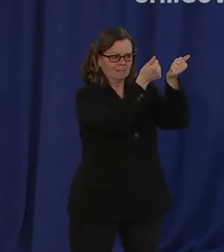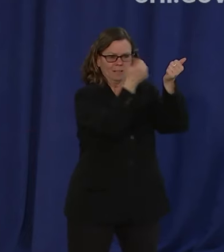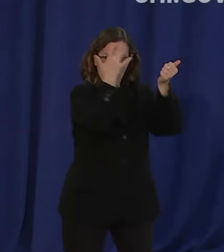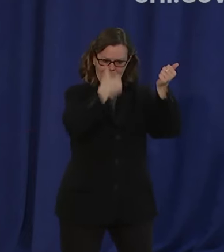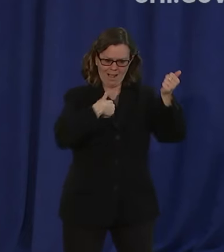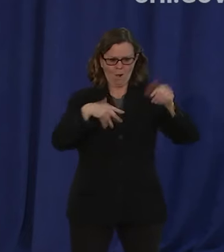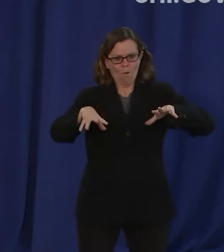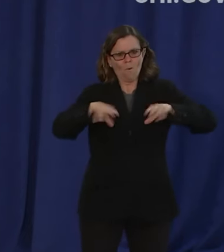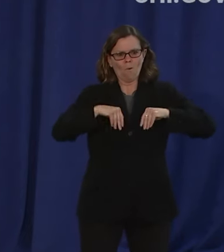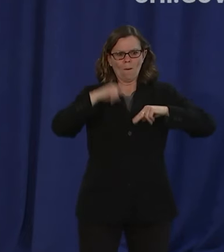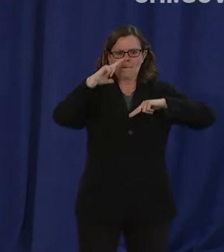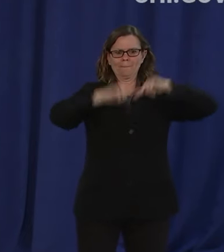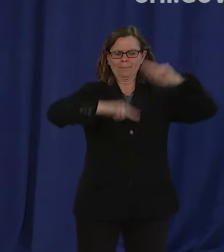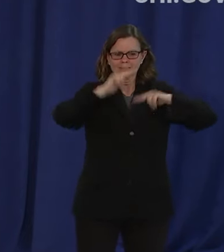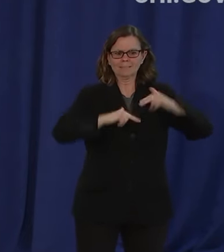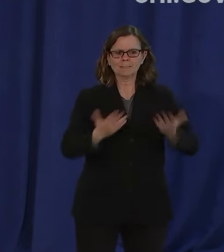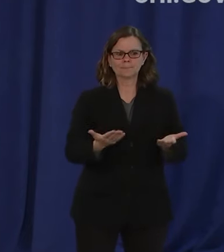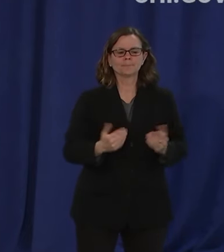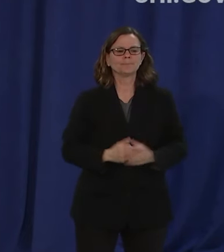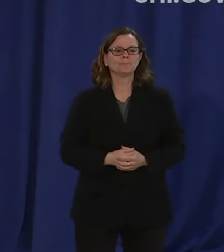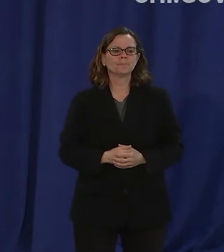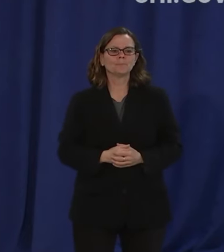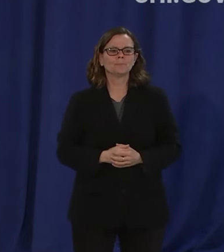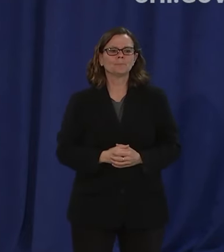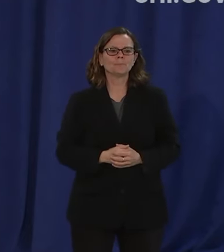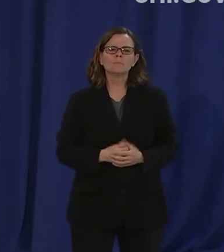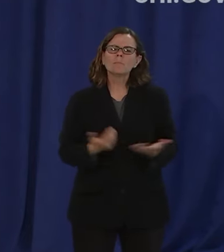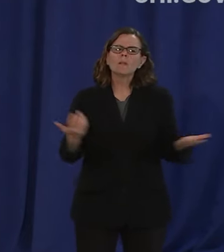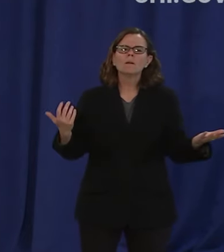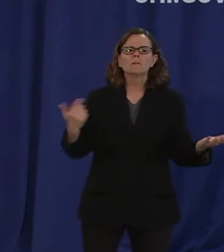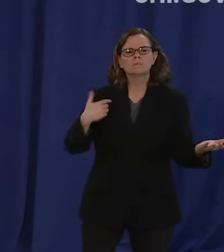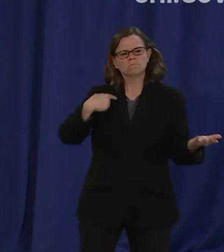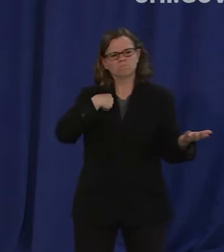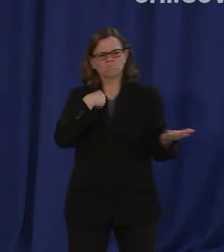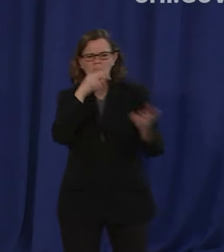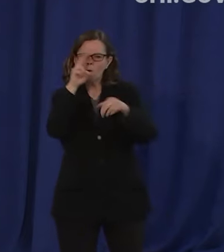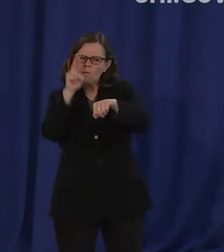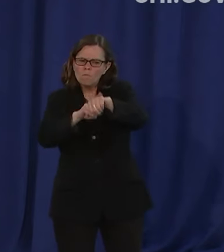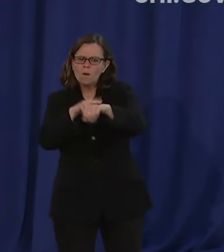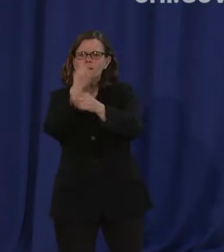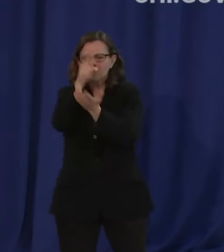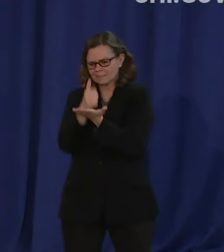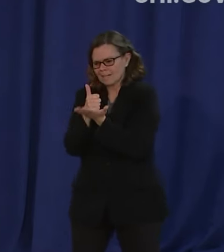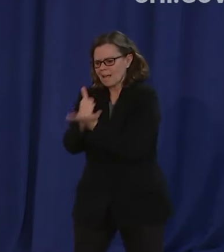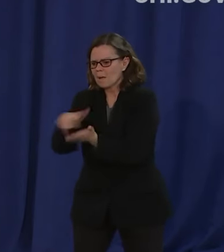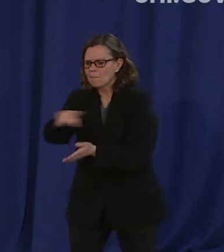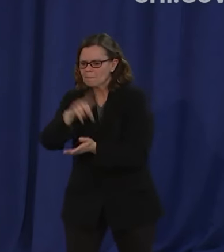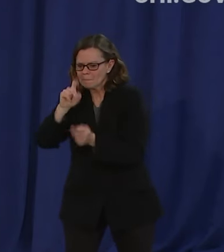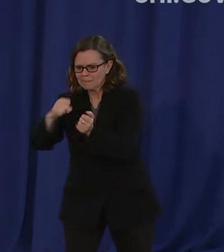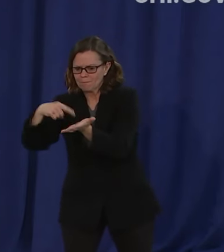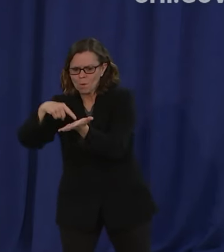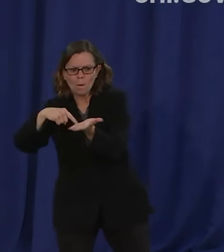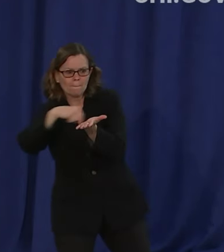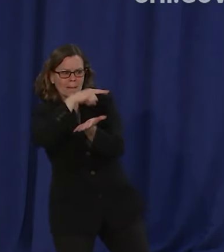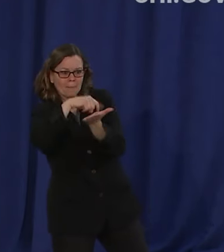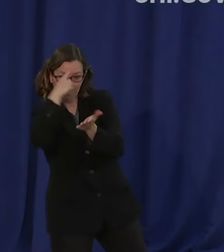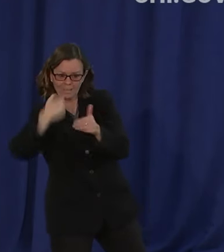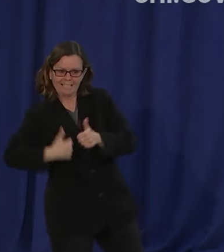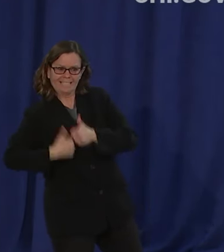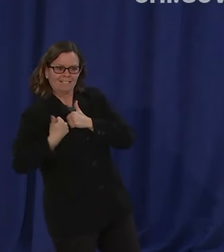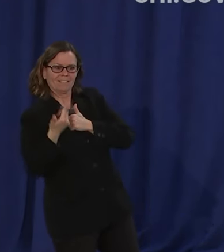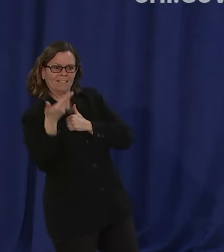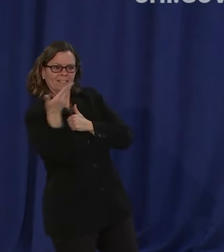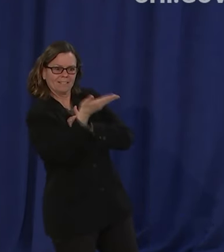what I said from the very beginning of course we need to help the renters that's why we stood up a two million dollar fund to help both